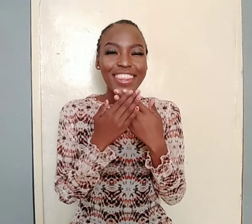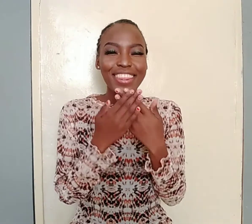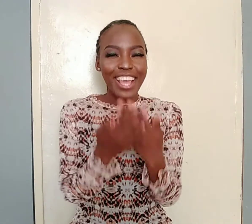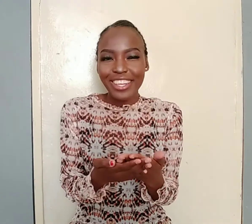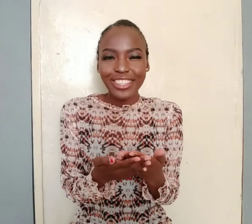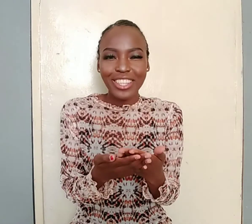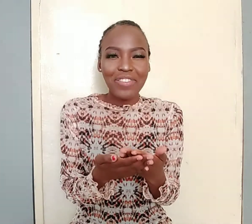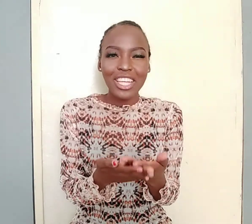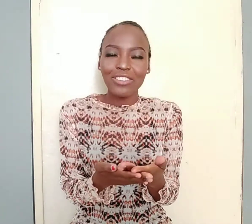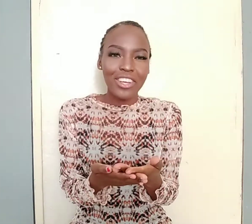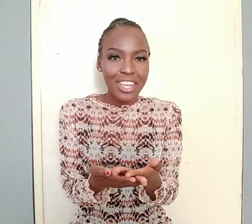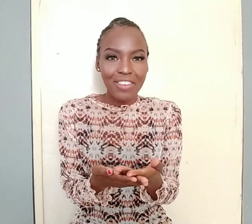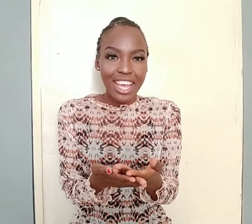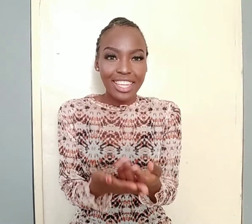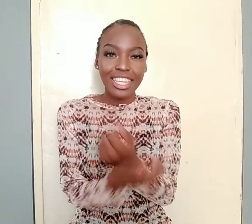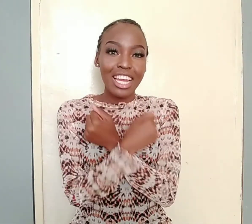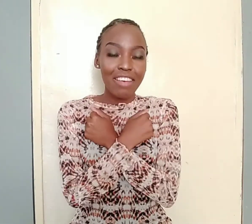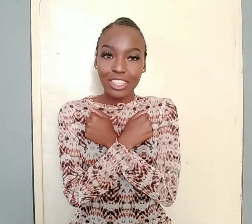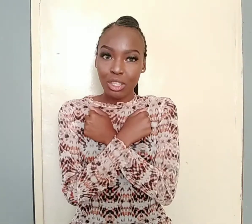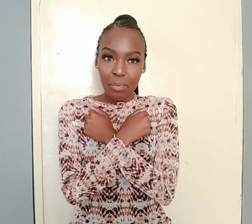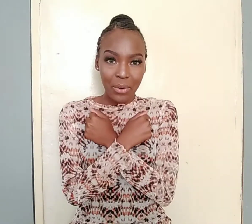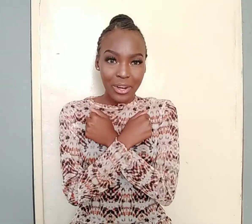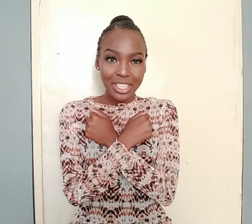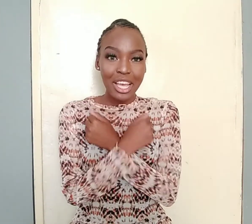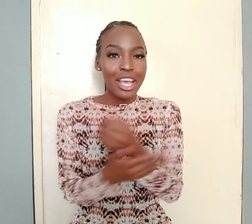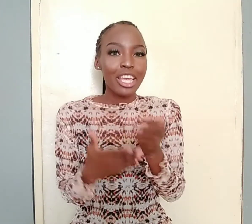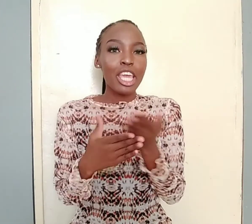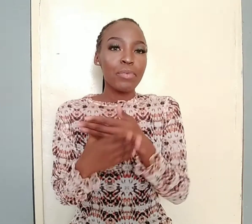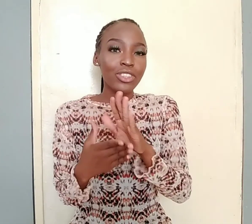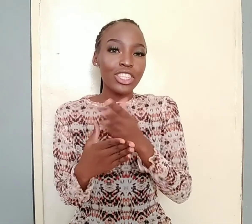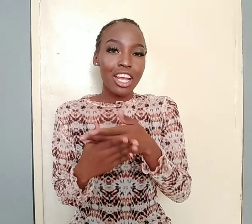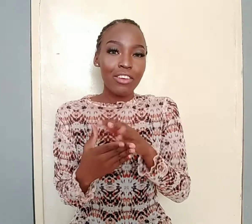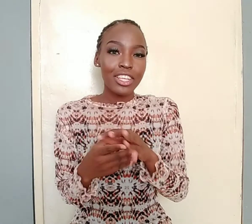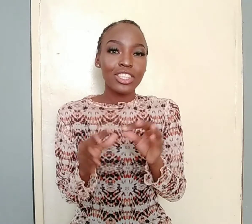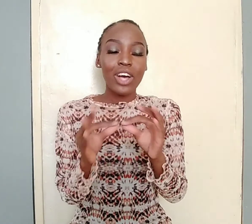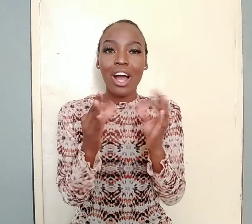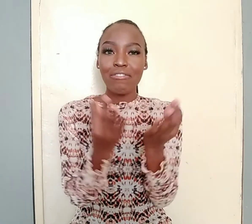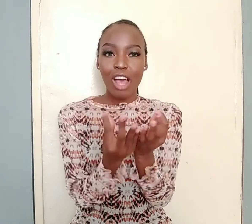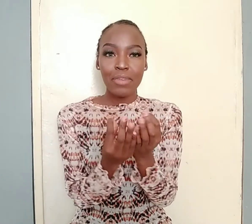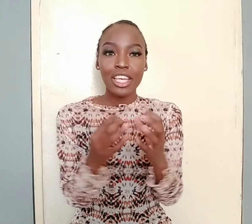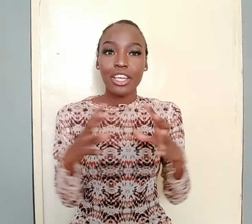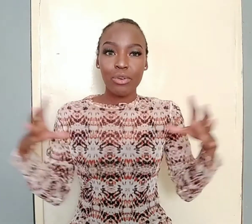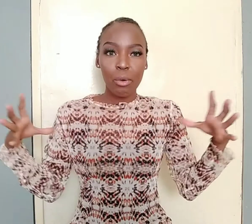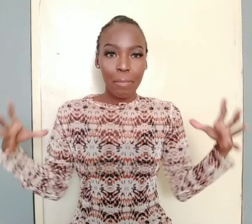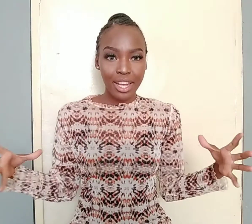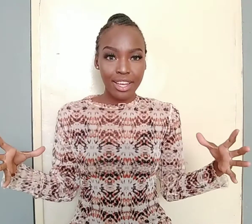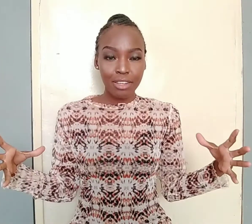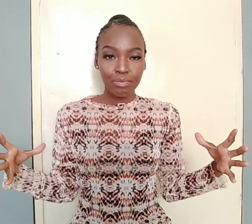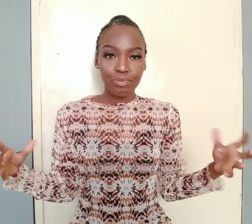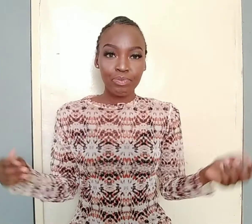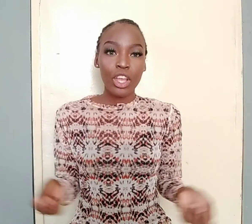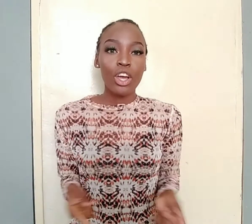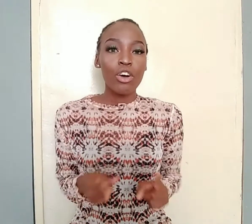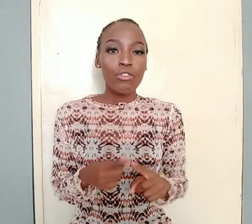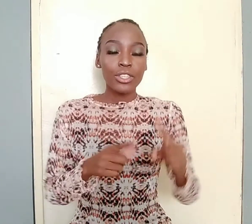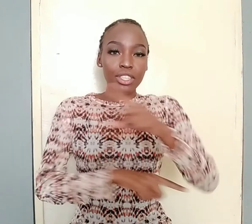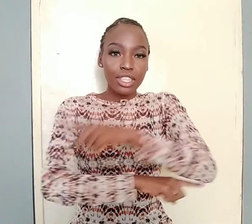thank you so much for your never ending love and support. Keep on sharing so our family can grow bigger. For today,